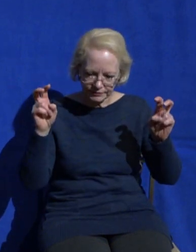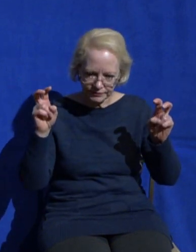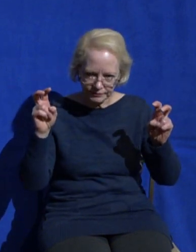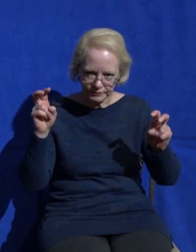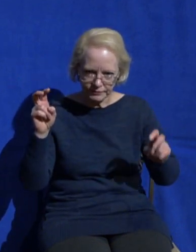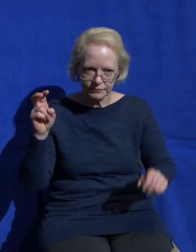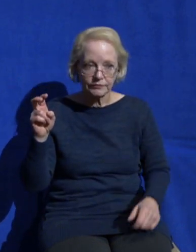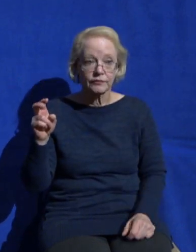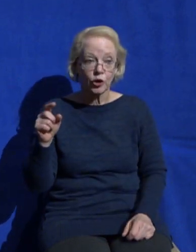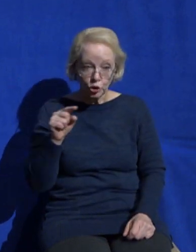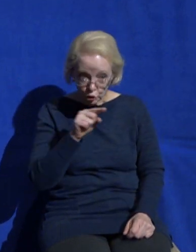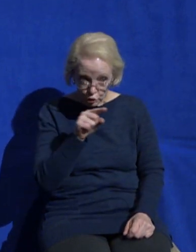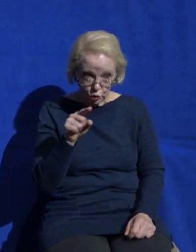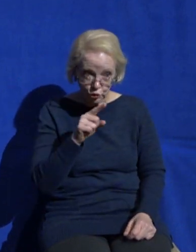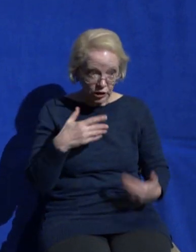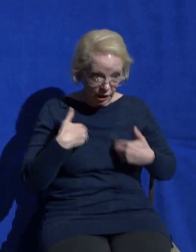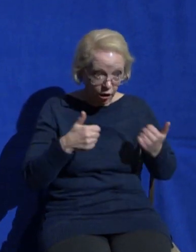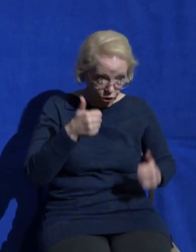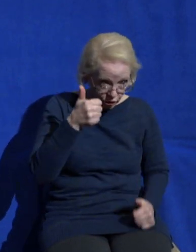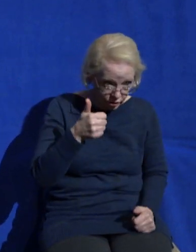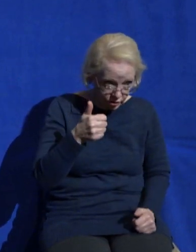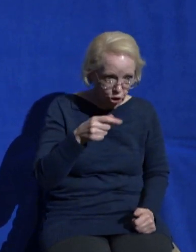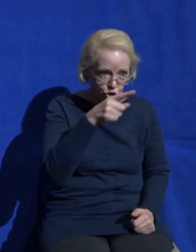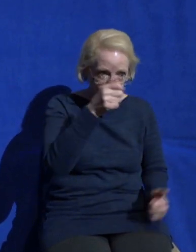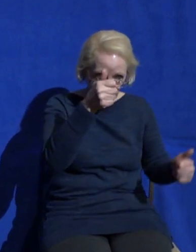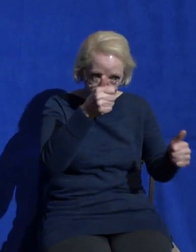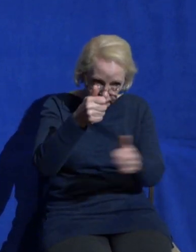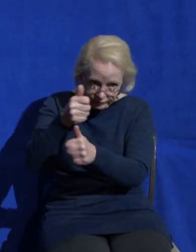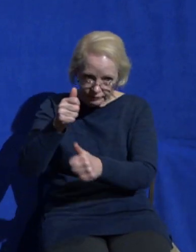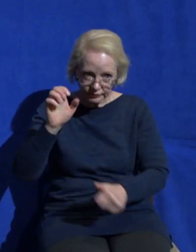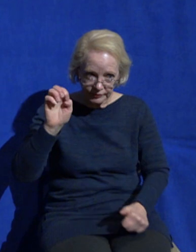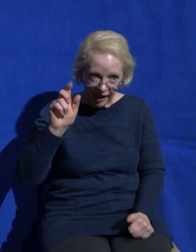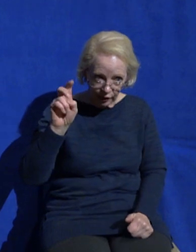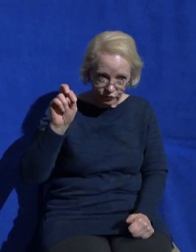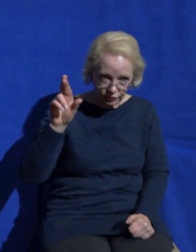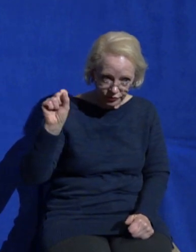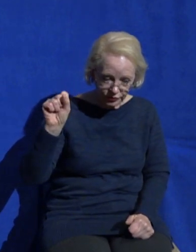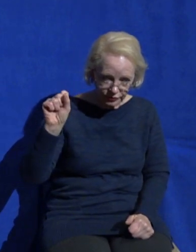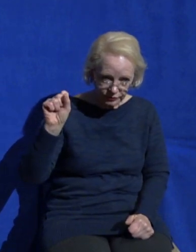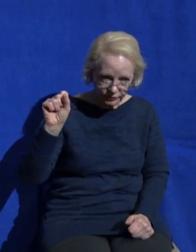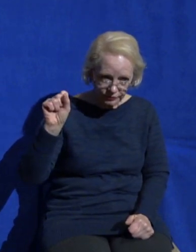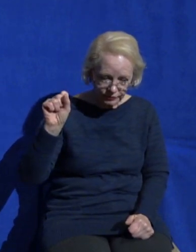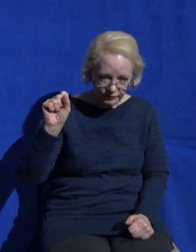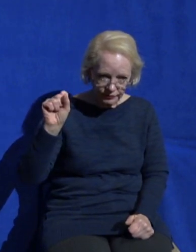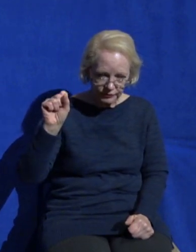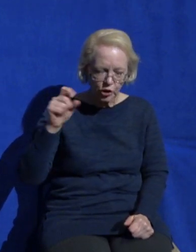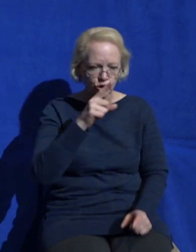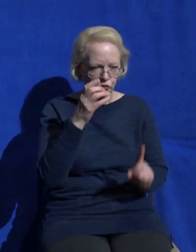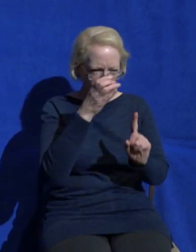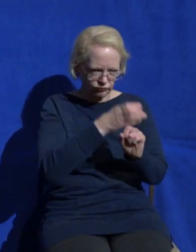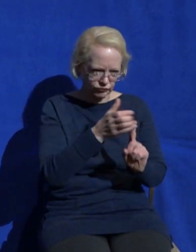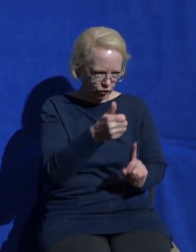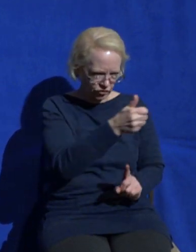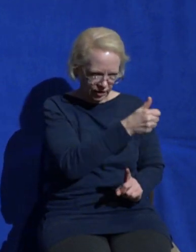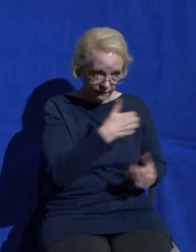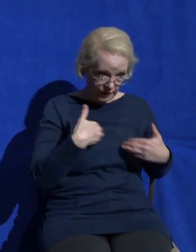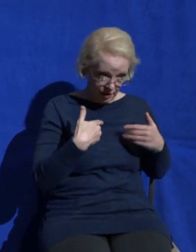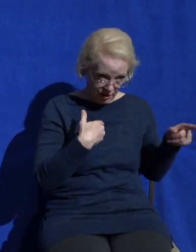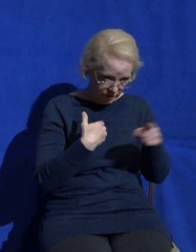younger be subject to the elders clothe yourselves all of you with humility toward